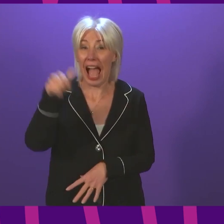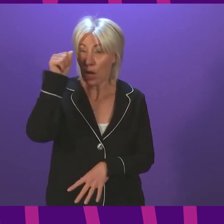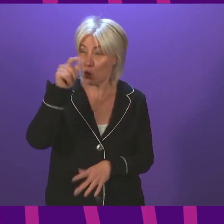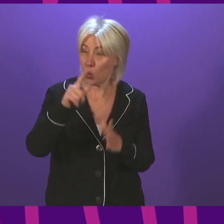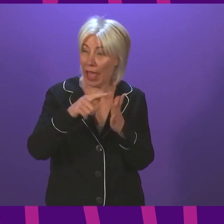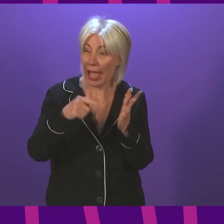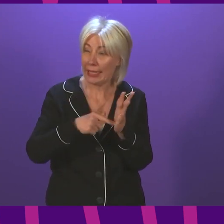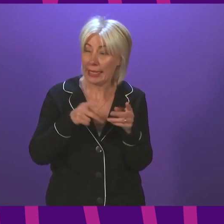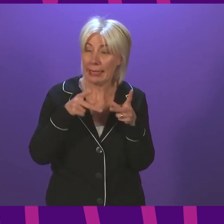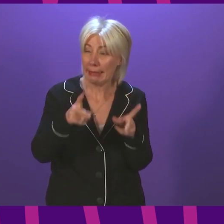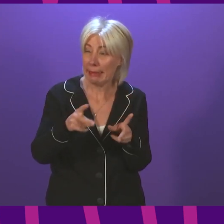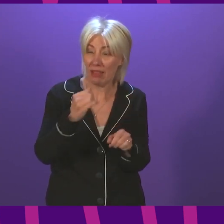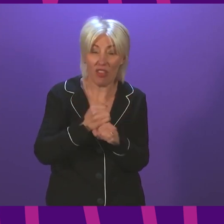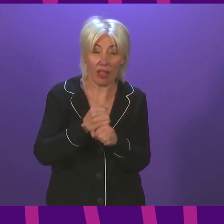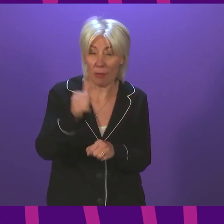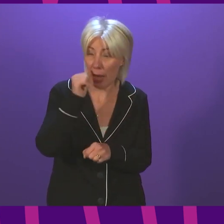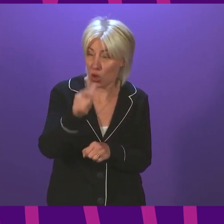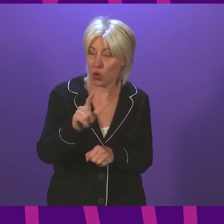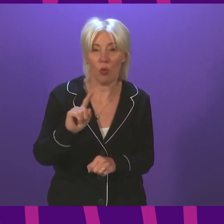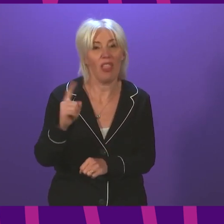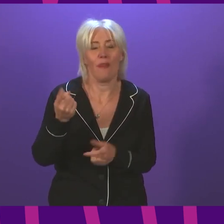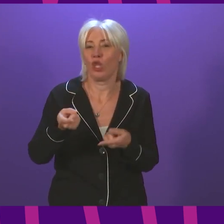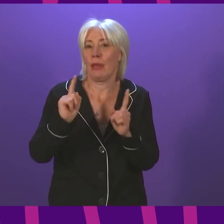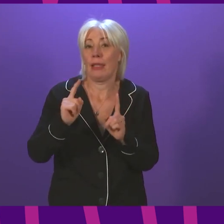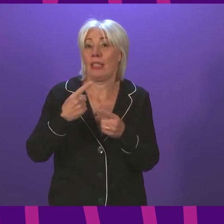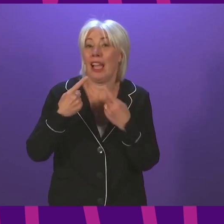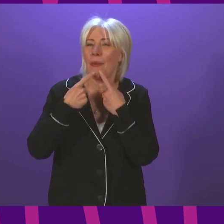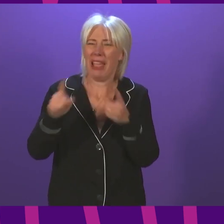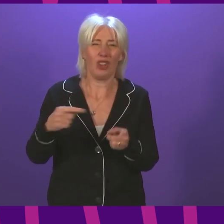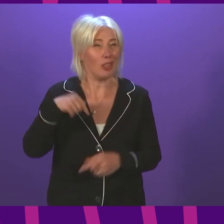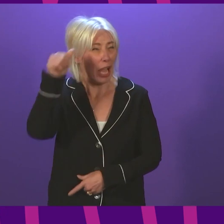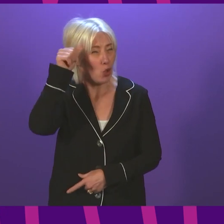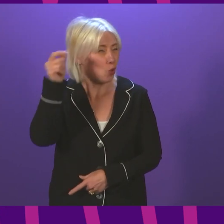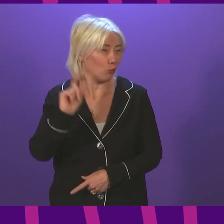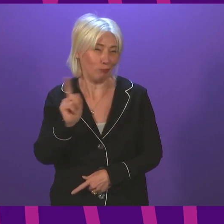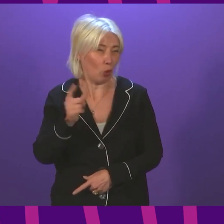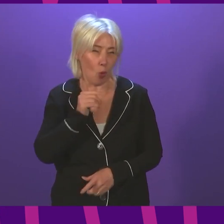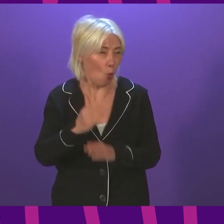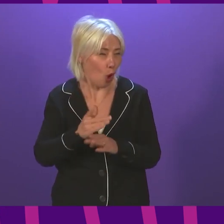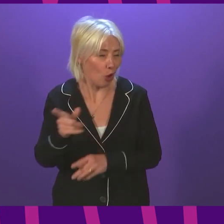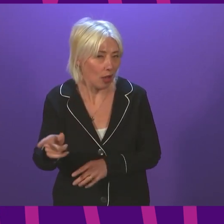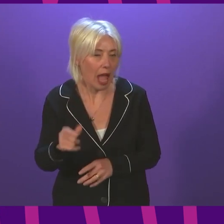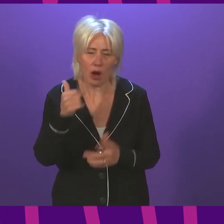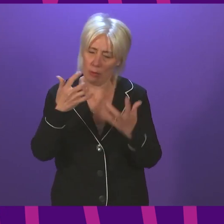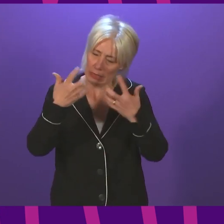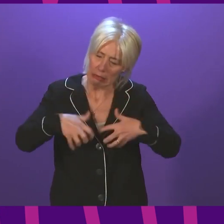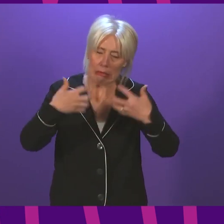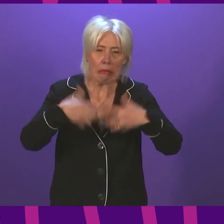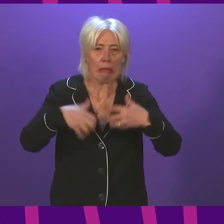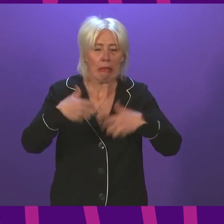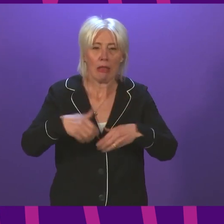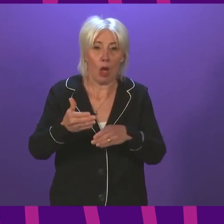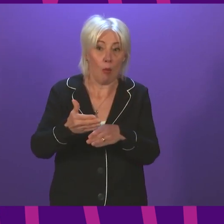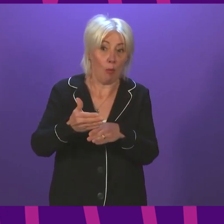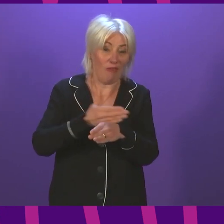system would not be up to the job when the First Minister first unveiled this. The government has had a litany of tech problems during and